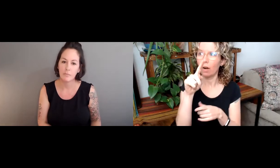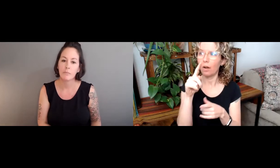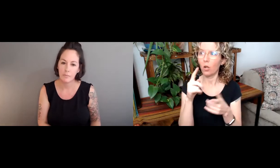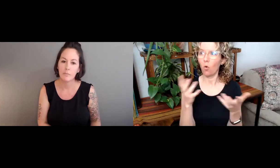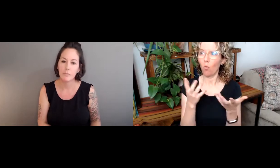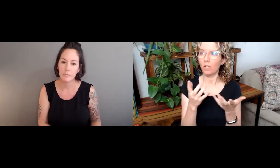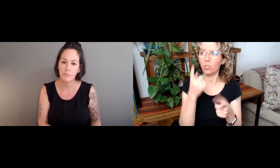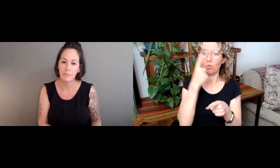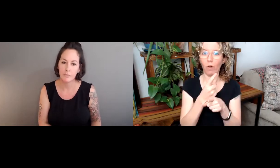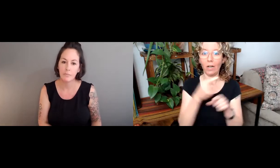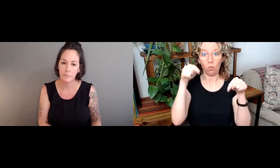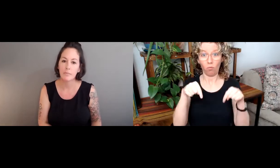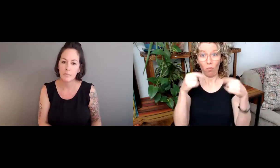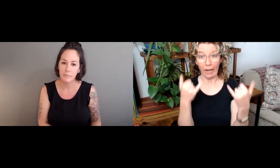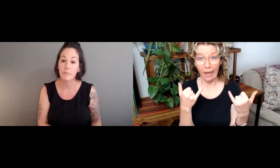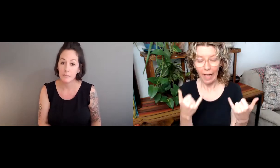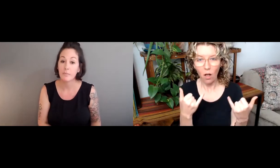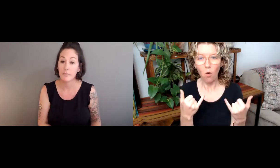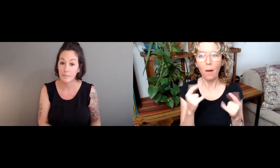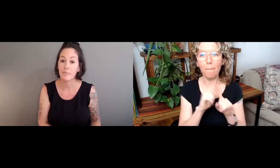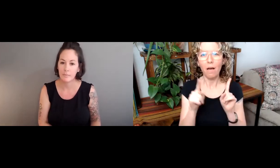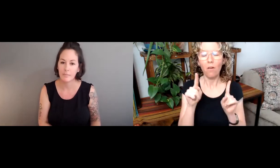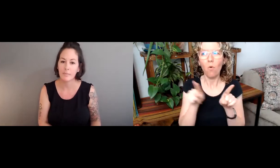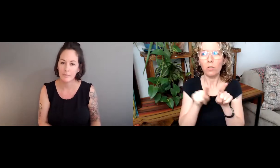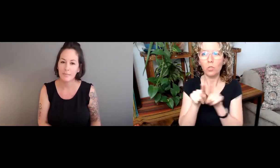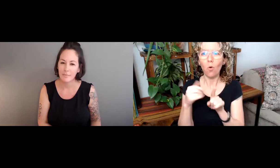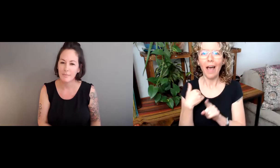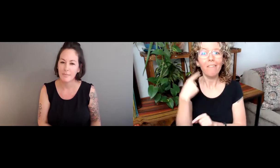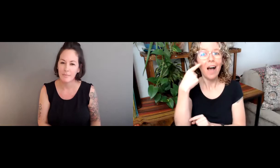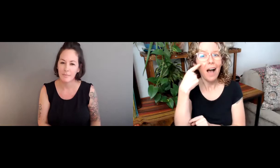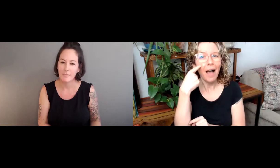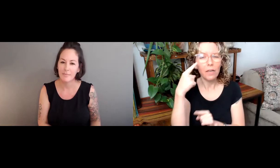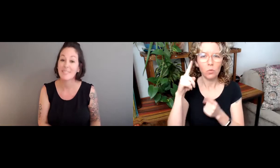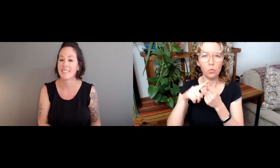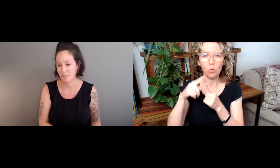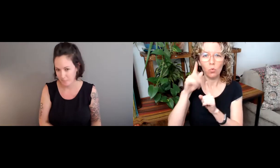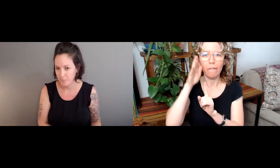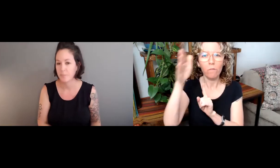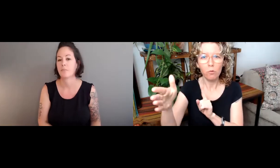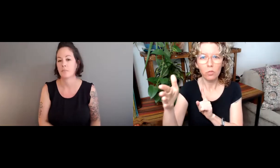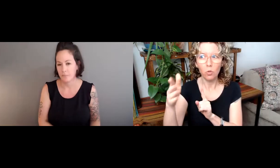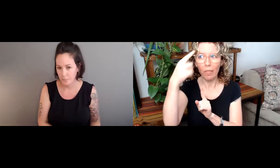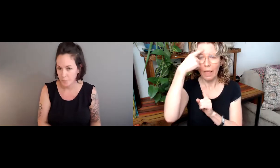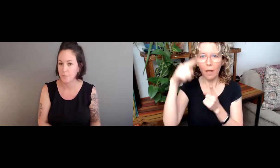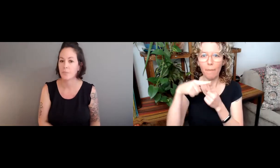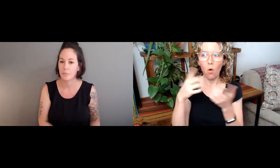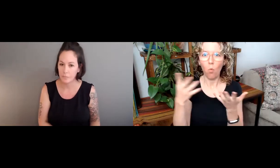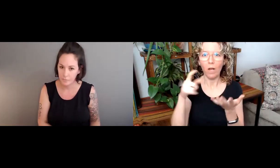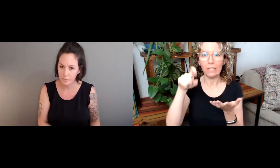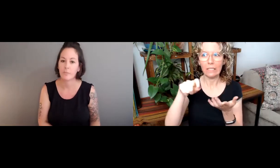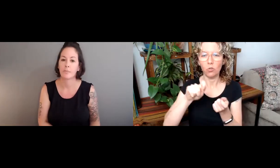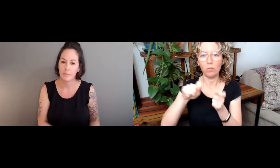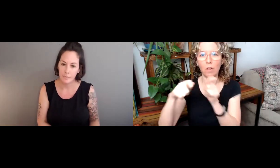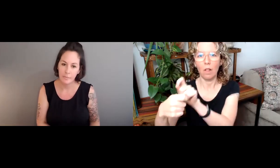balance and finding the best practices for what's right for this current moment. Having an eye to the